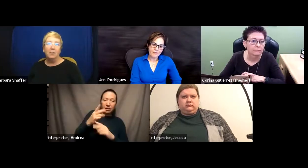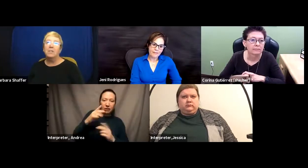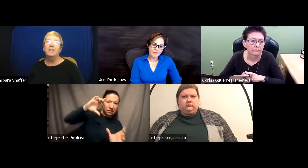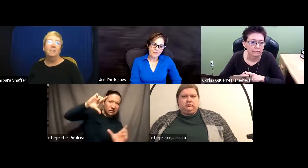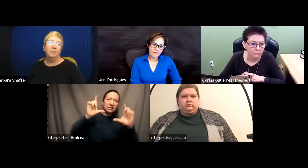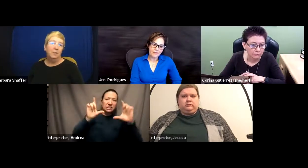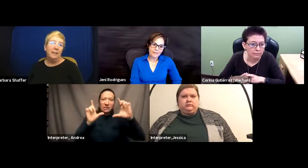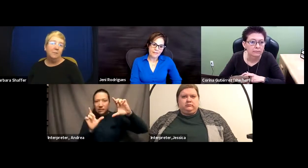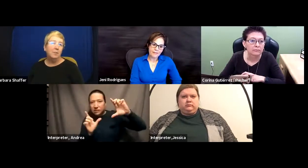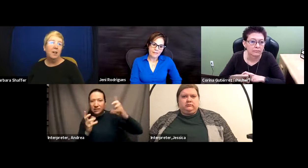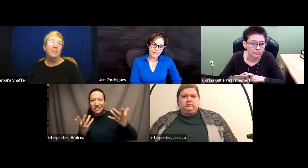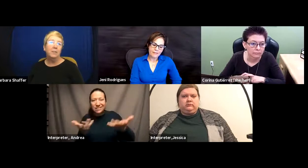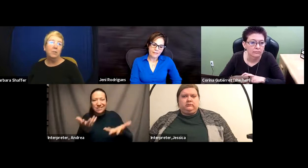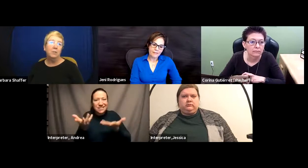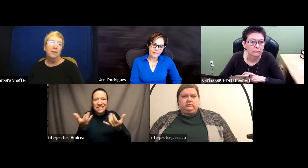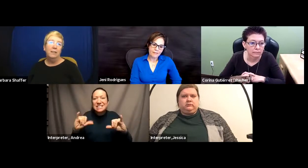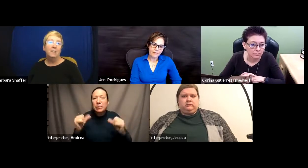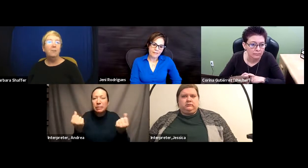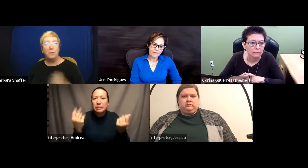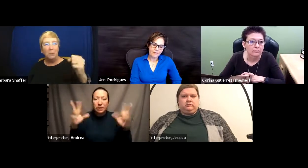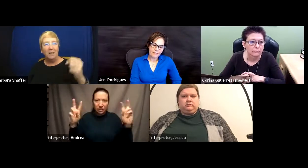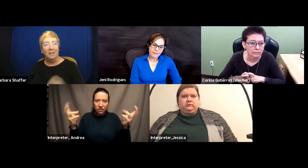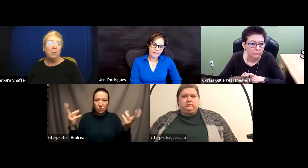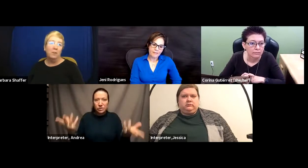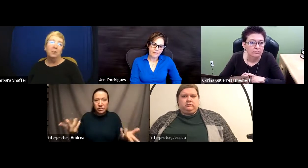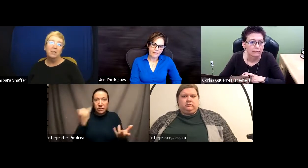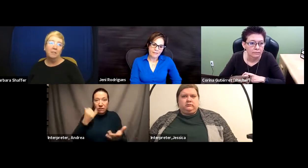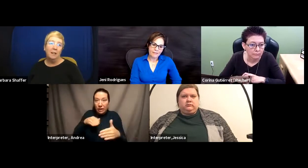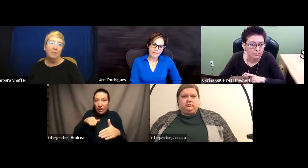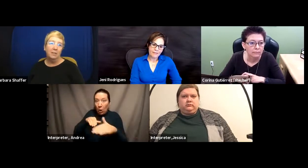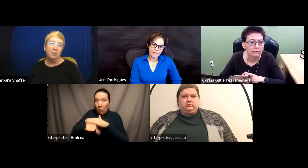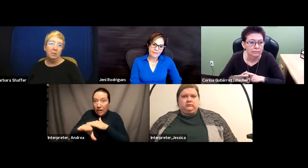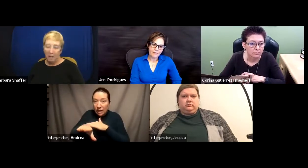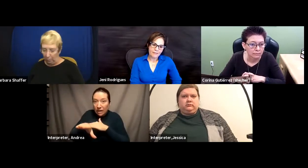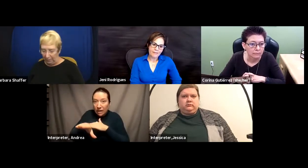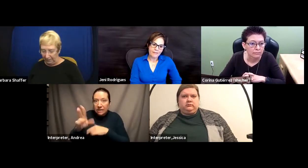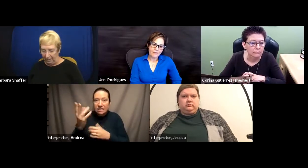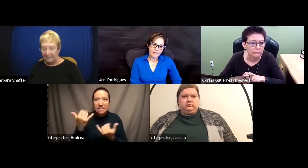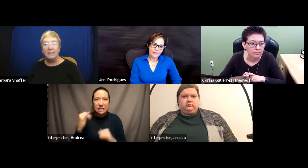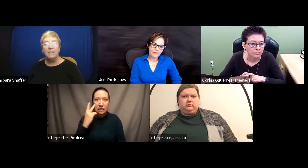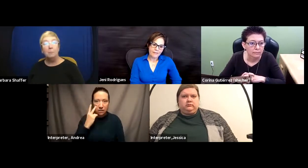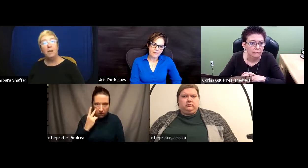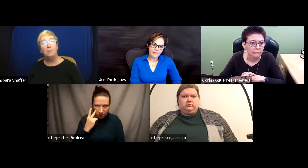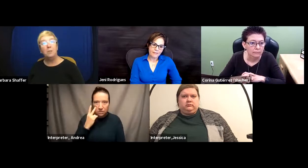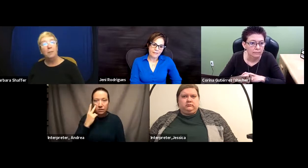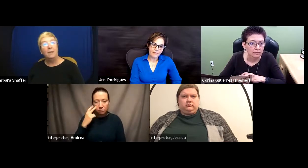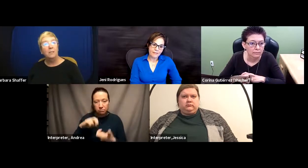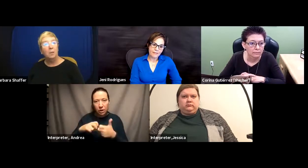there's still, yeah, a lot of issues. Even if we do get in the door, there are still a lot of issues. I will say that I think sometimes New Mexico